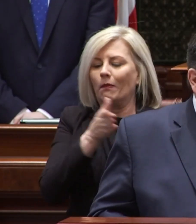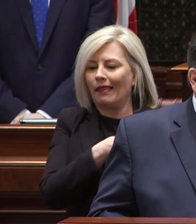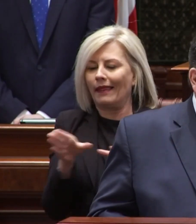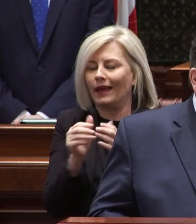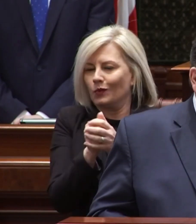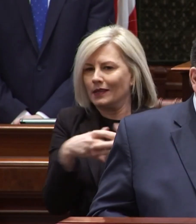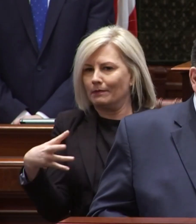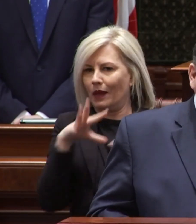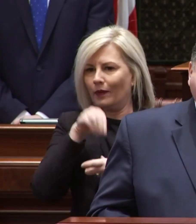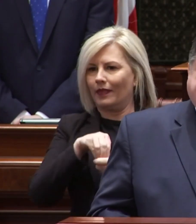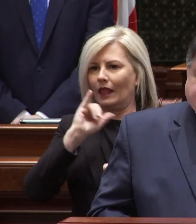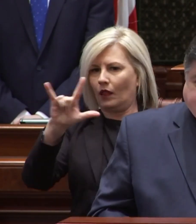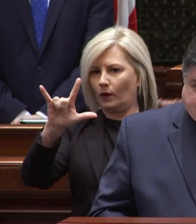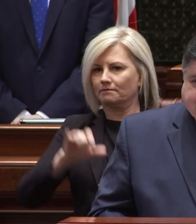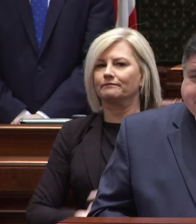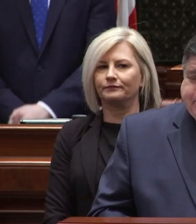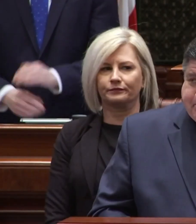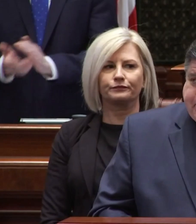expand in illinois